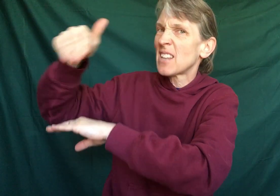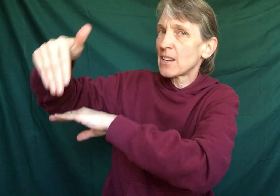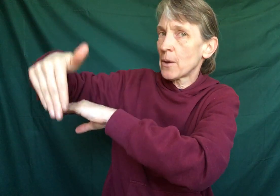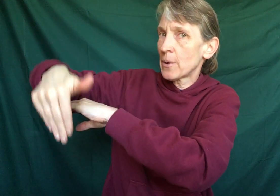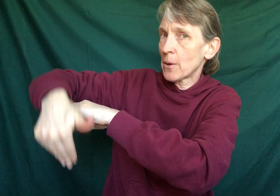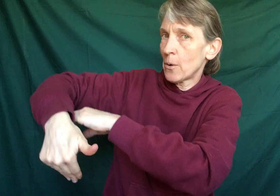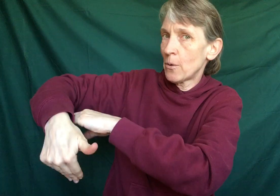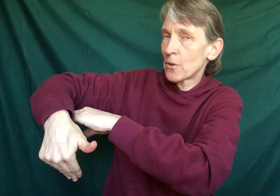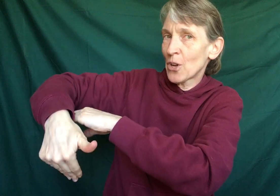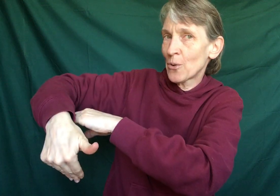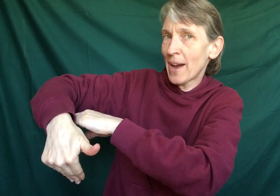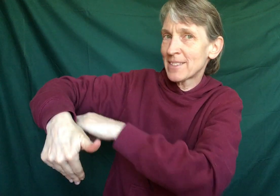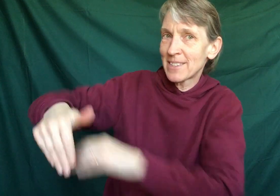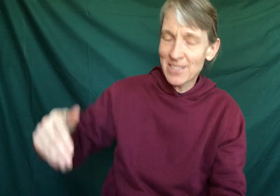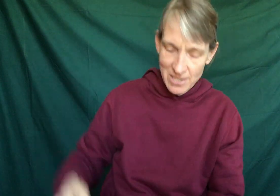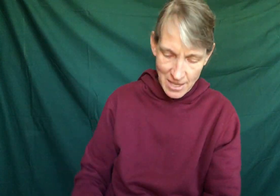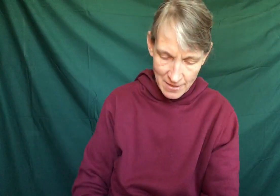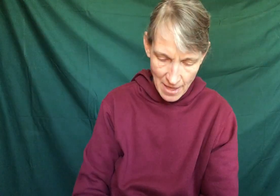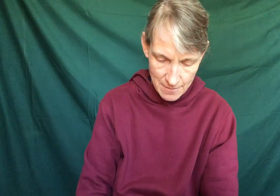sun going over the horizon, just like that.